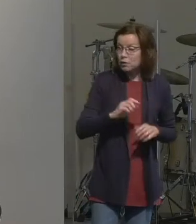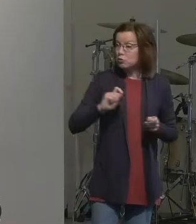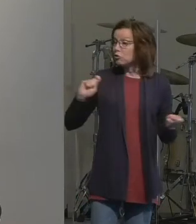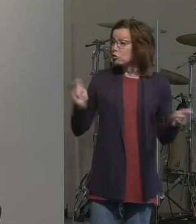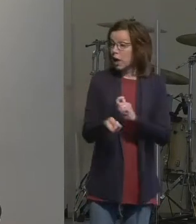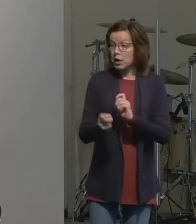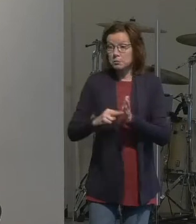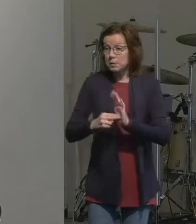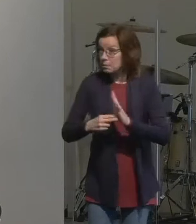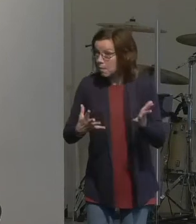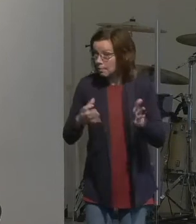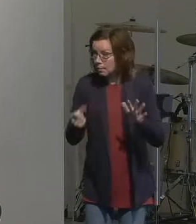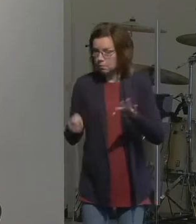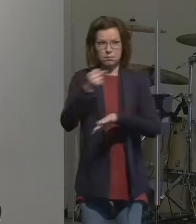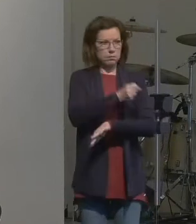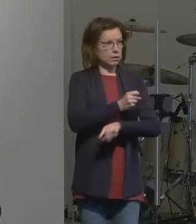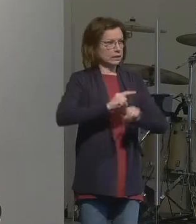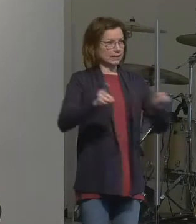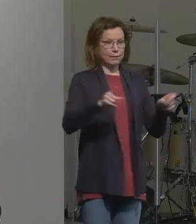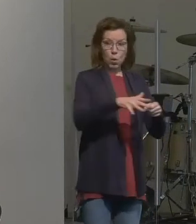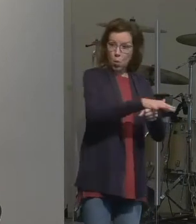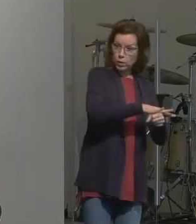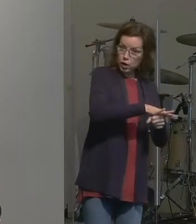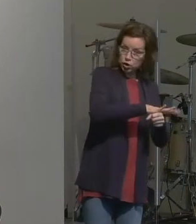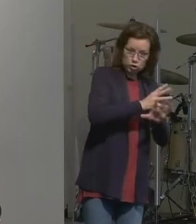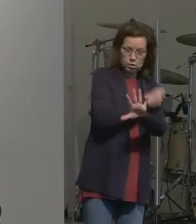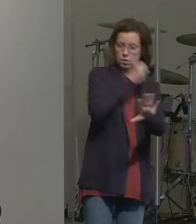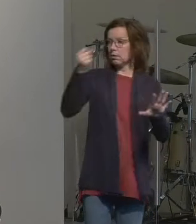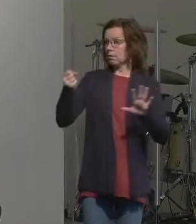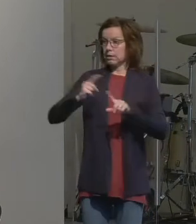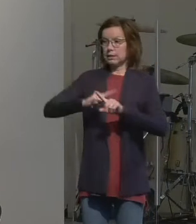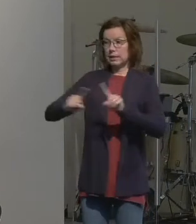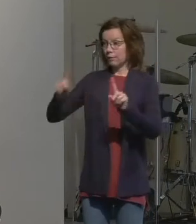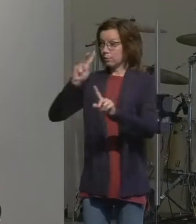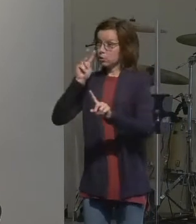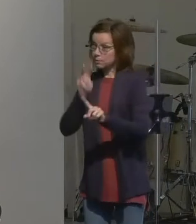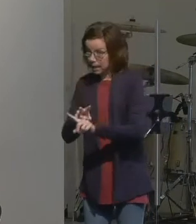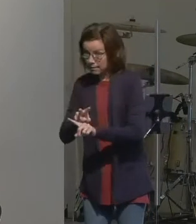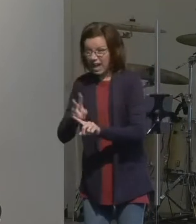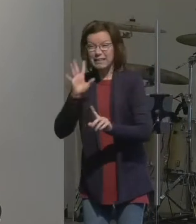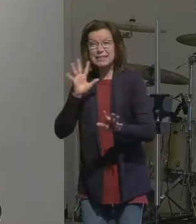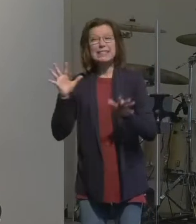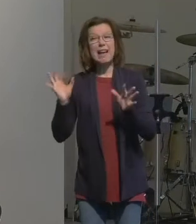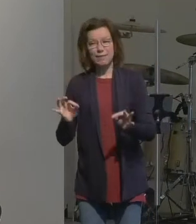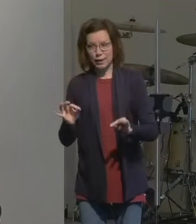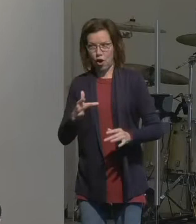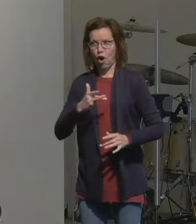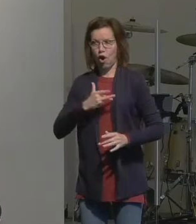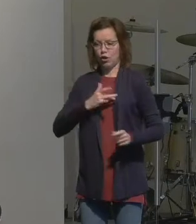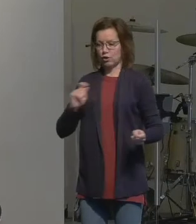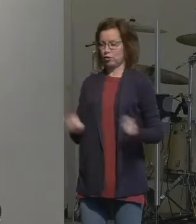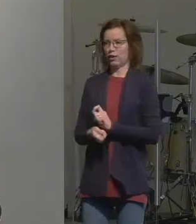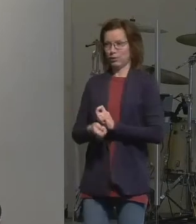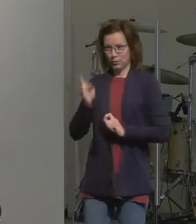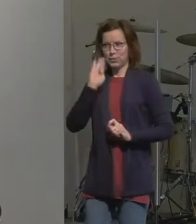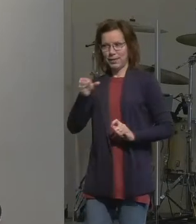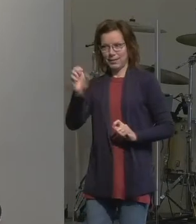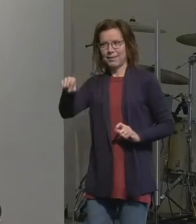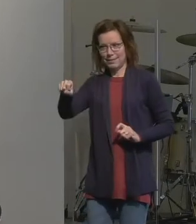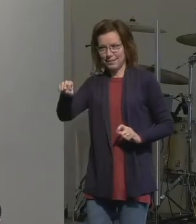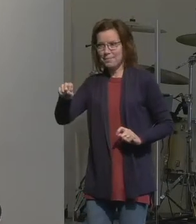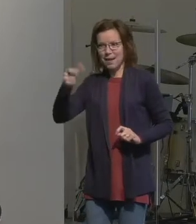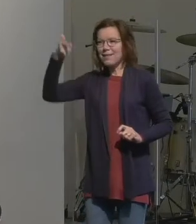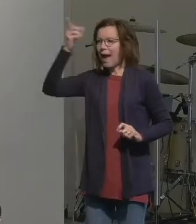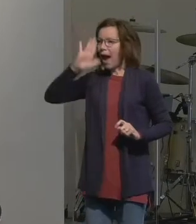It oftentimes means perspective. It definitely means a heart change. But he never finds you in a location,